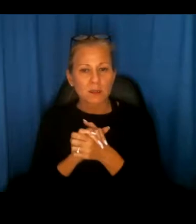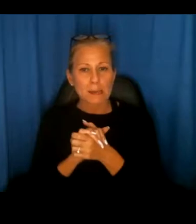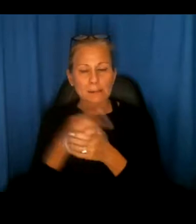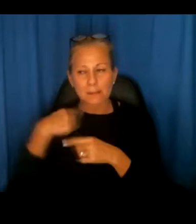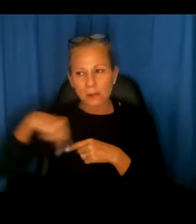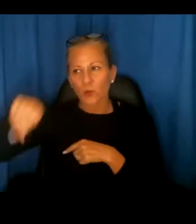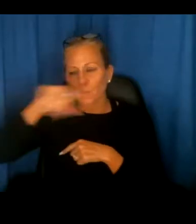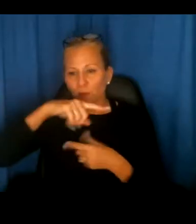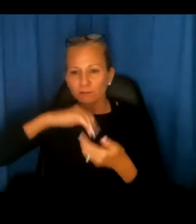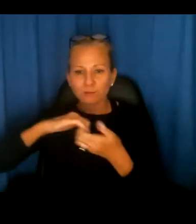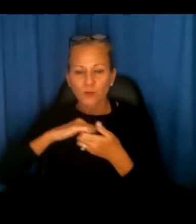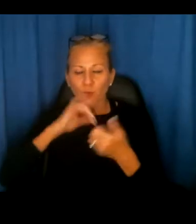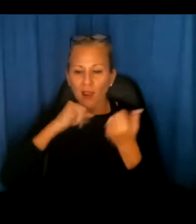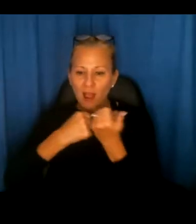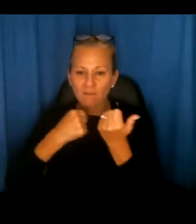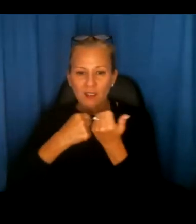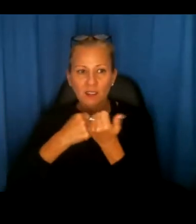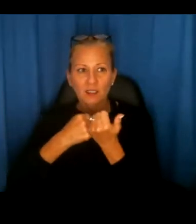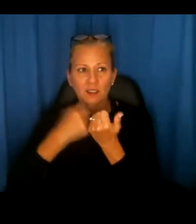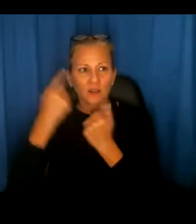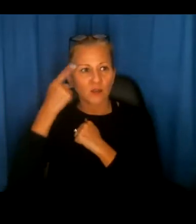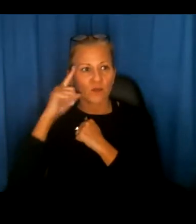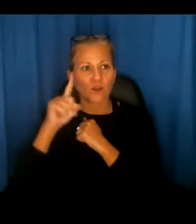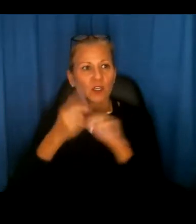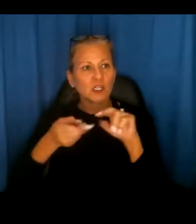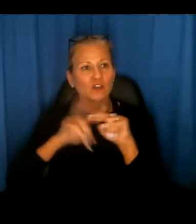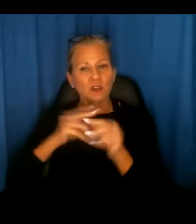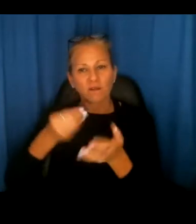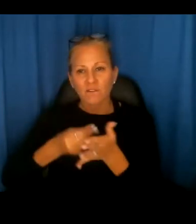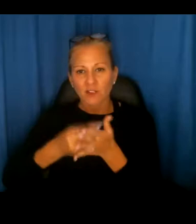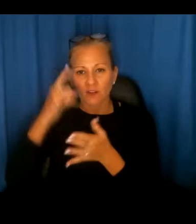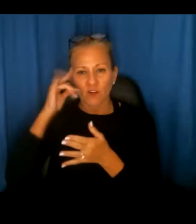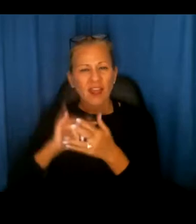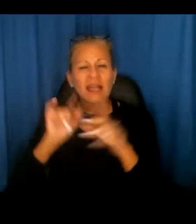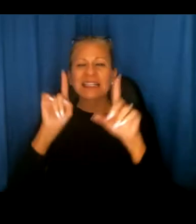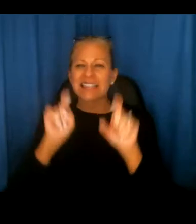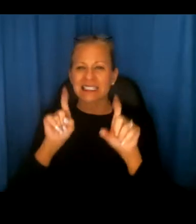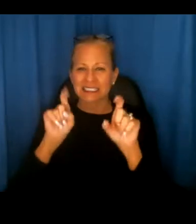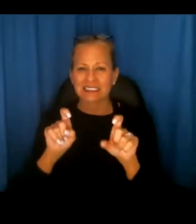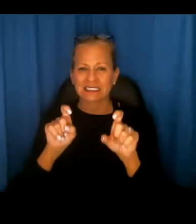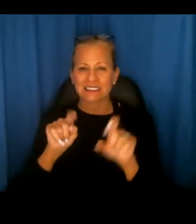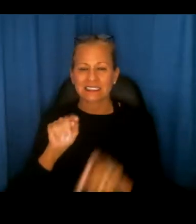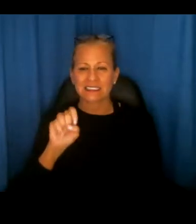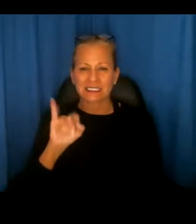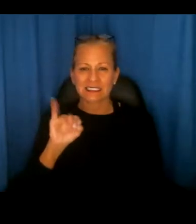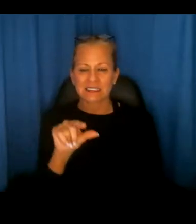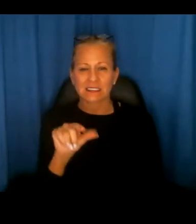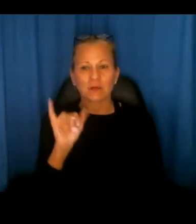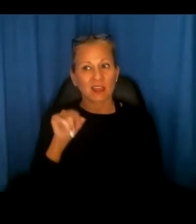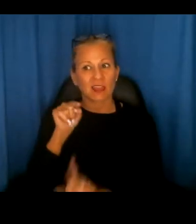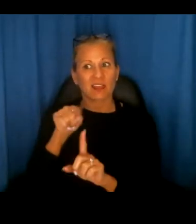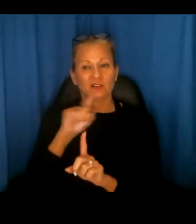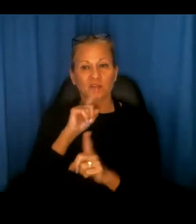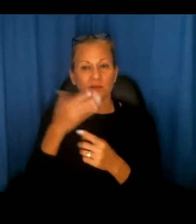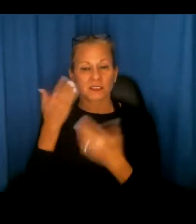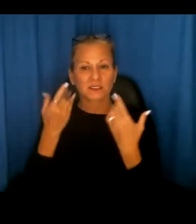we are, uh, advocating for increased funding for that testing, uh, because that is really the most effective way